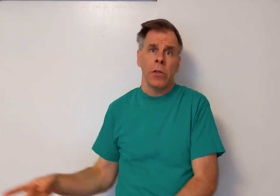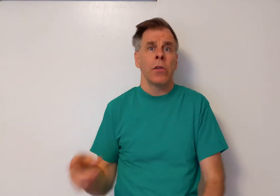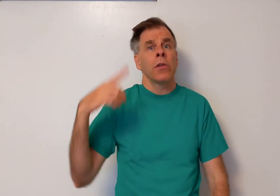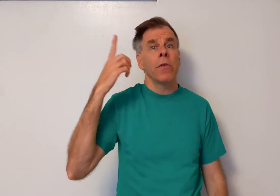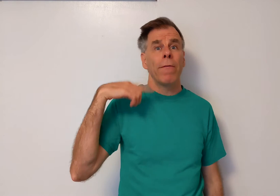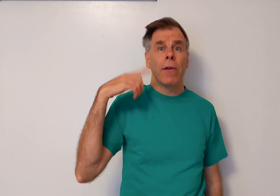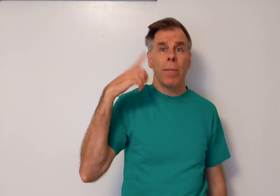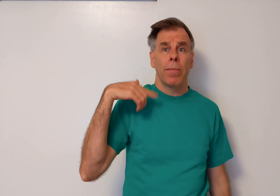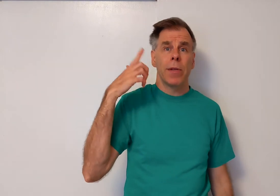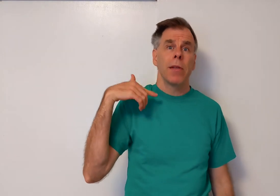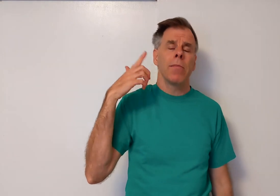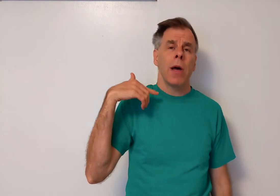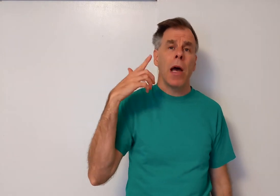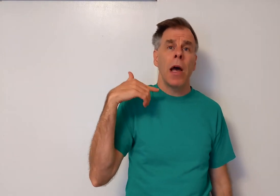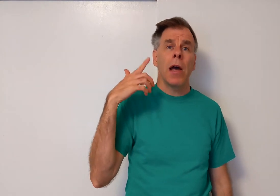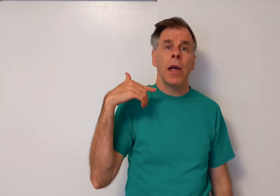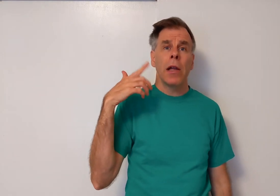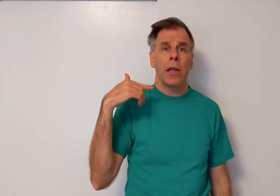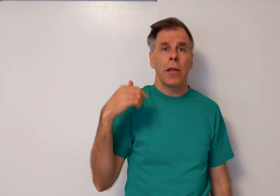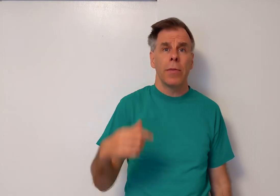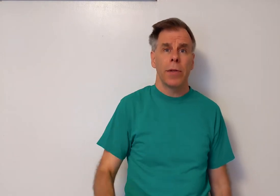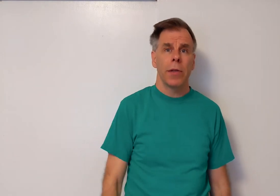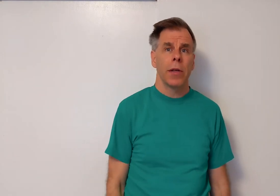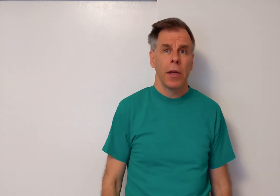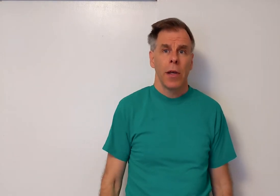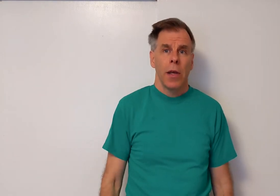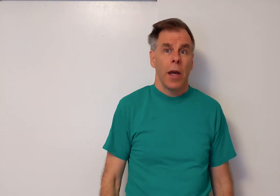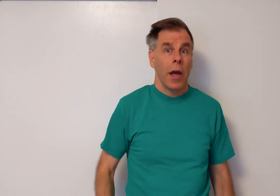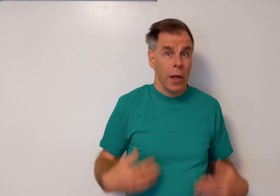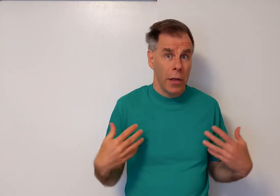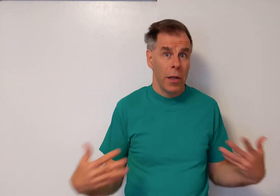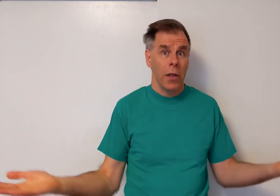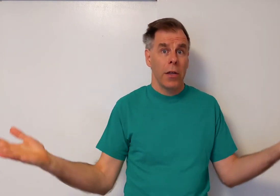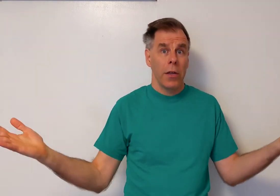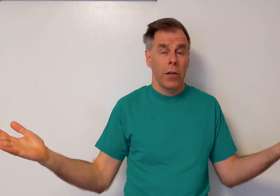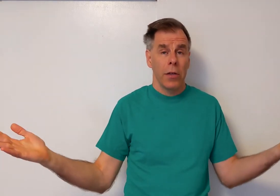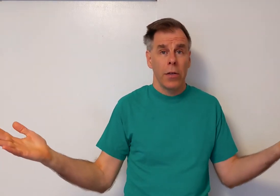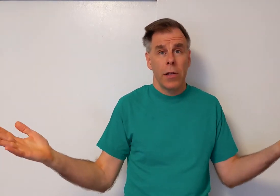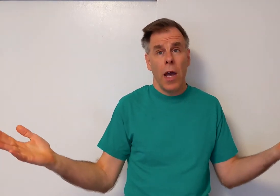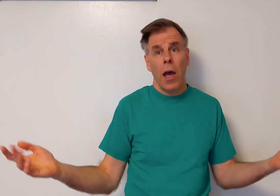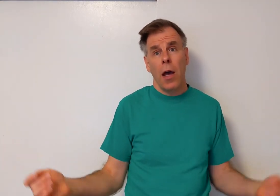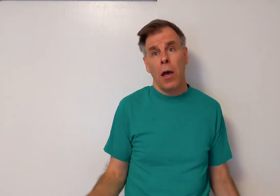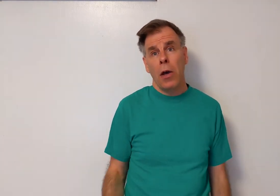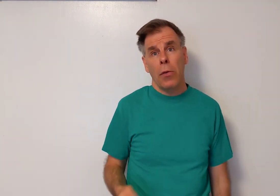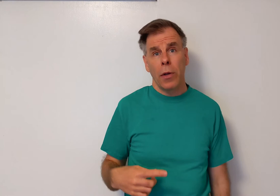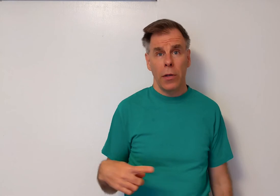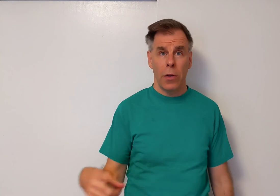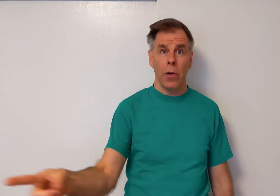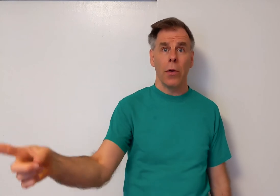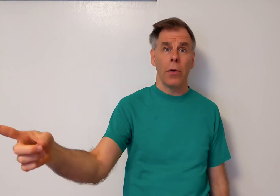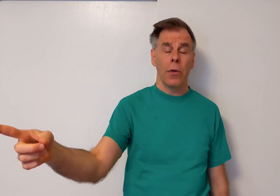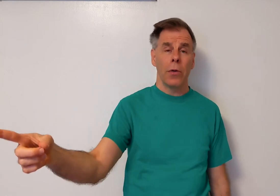flips my lips. And here's how it goes.